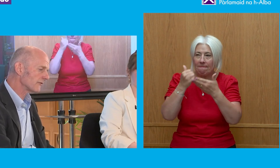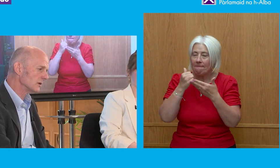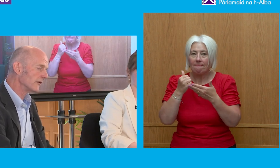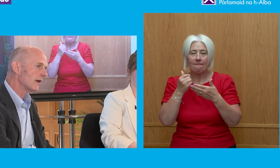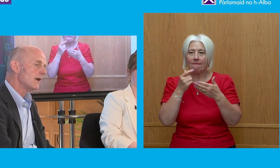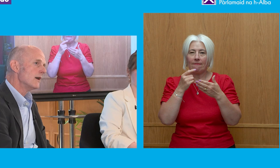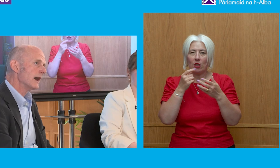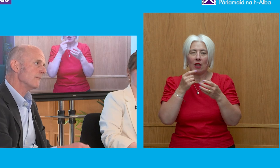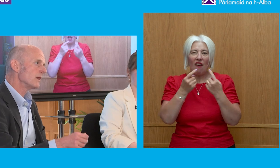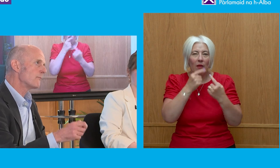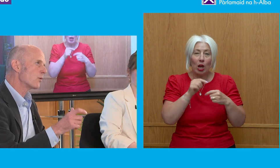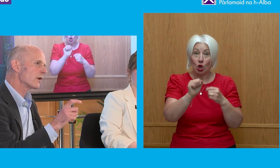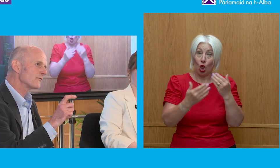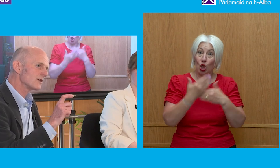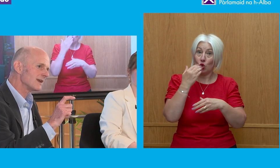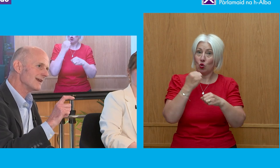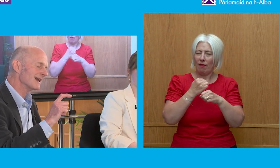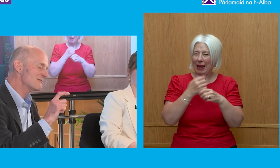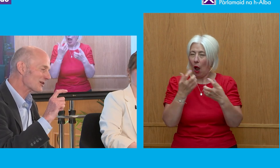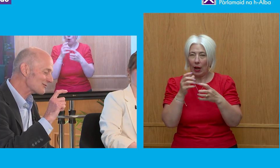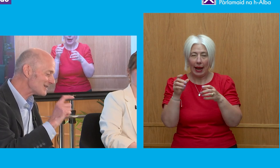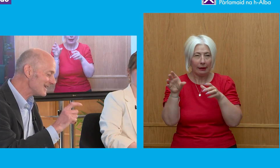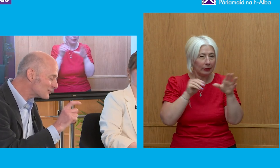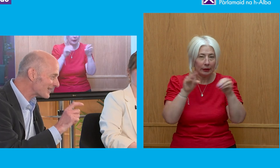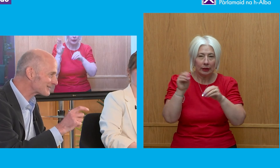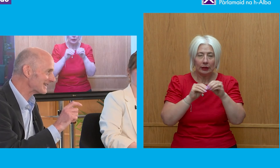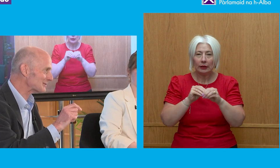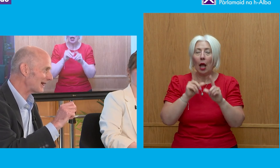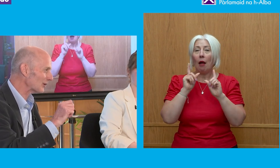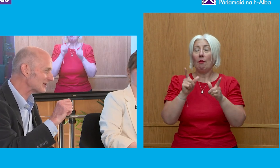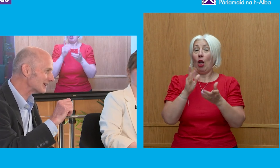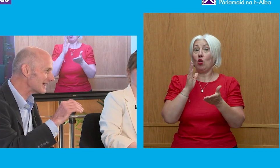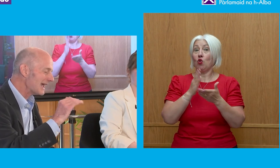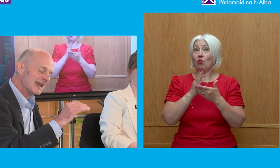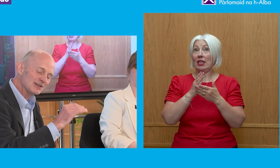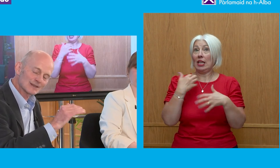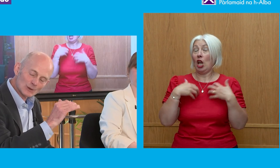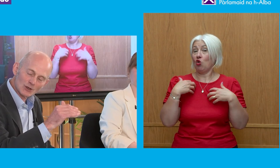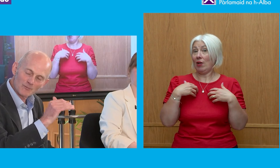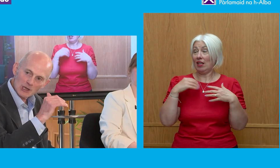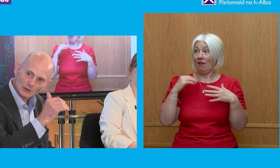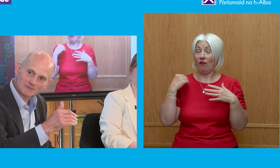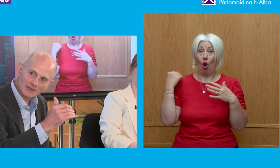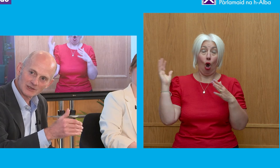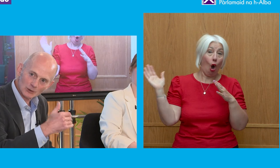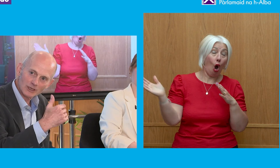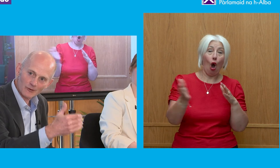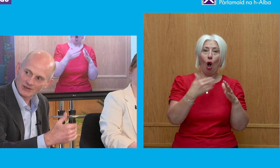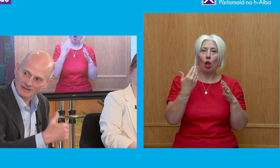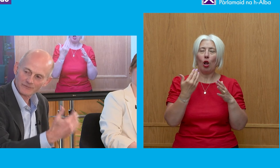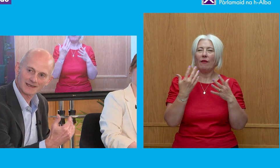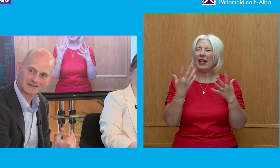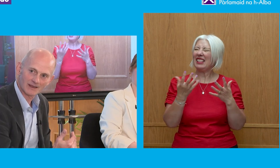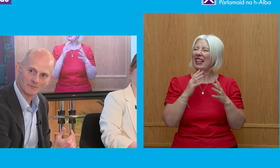new government. But one of the really interesting things about all of this, it's the sort of loss of political